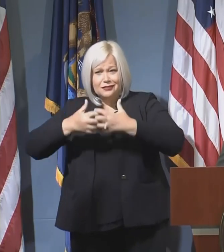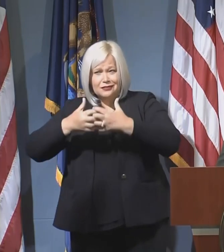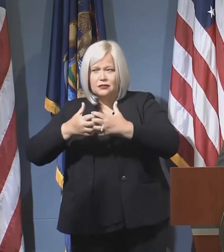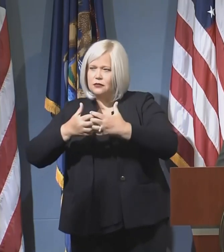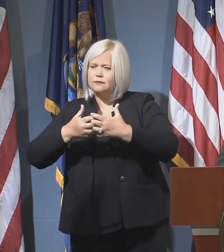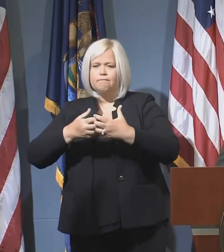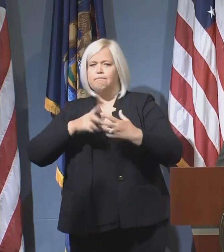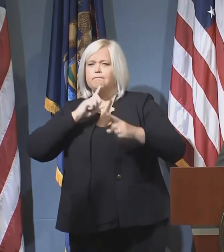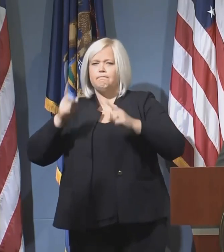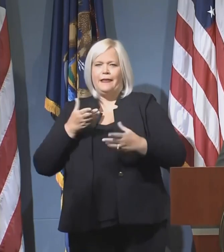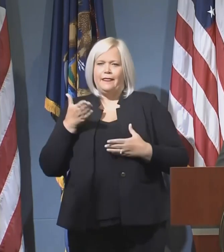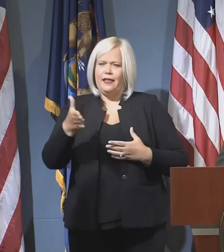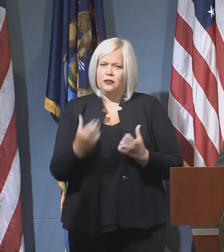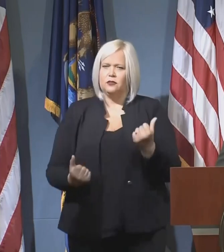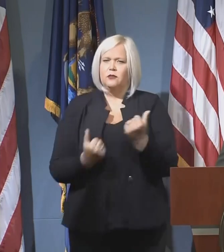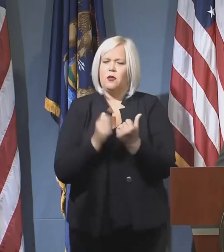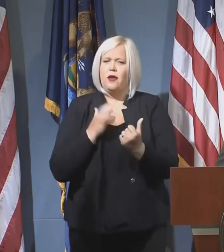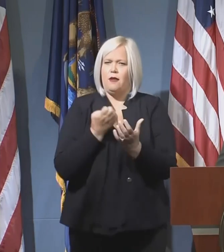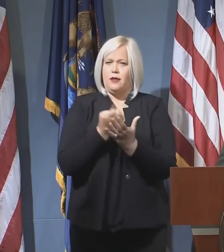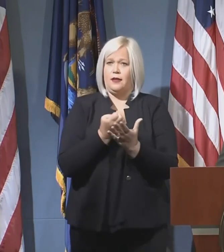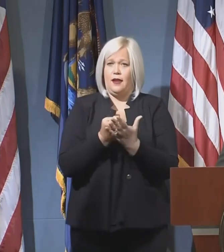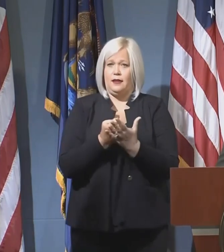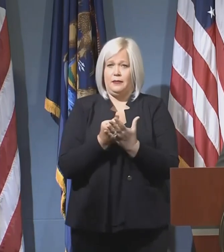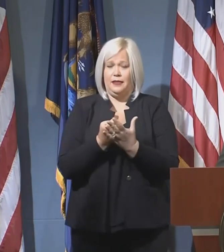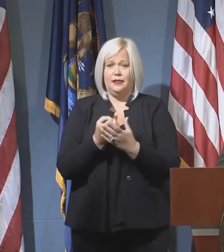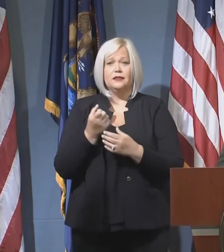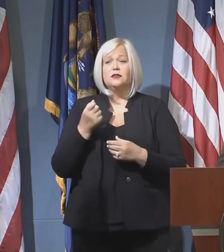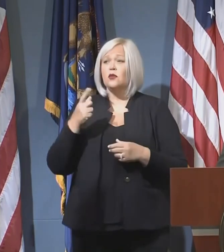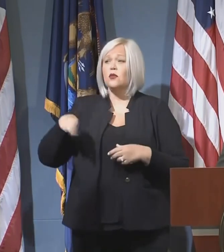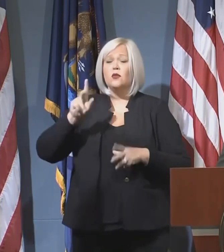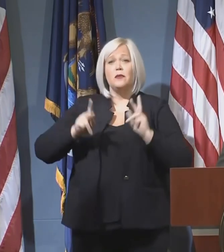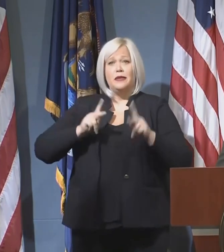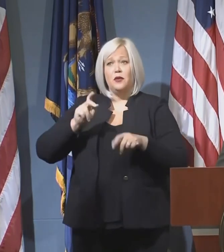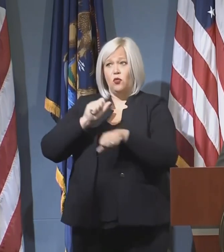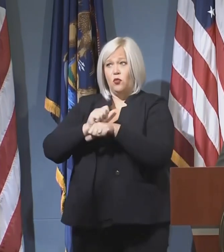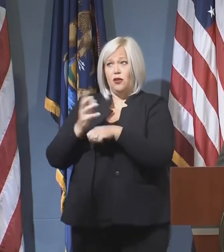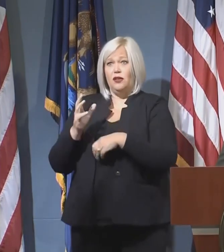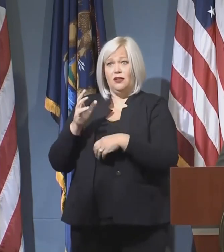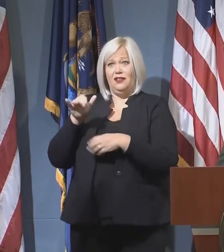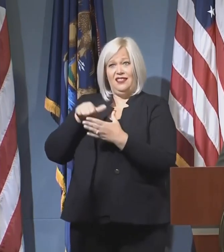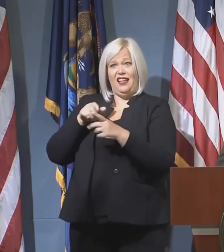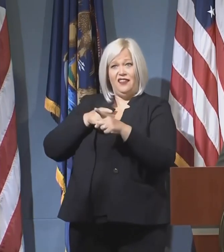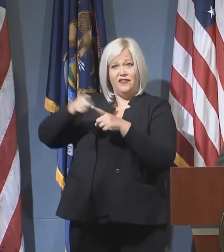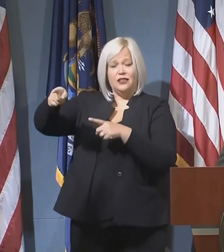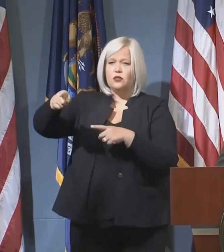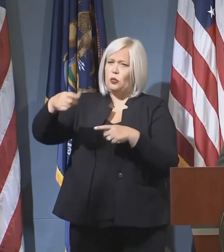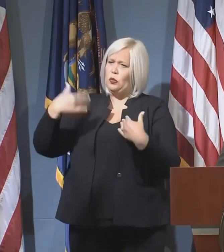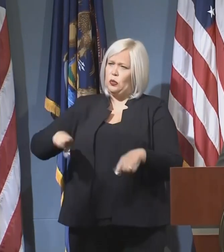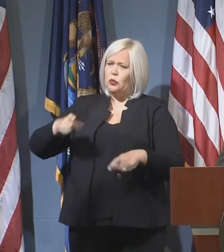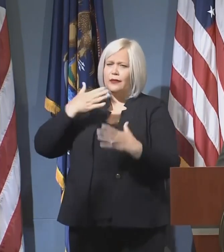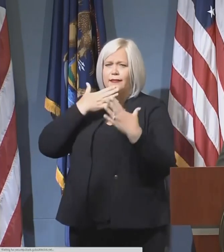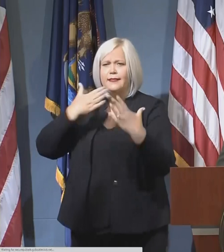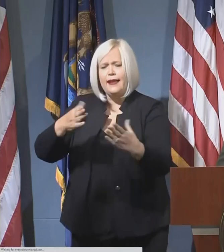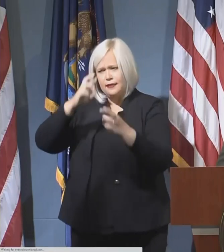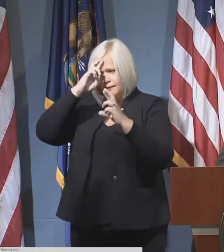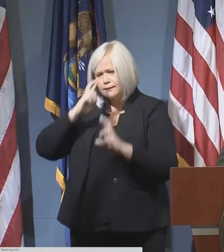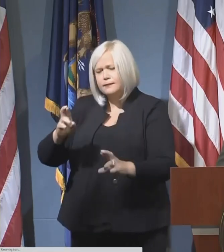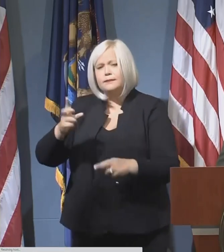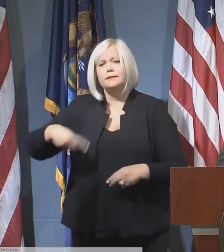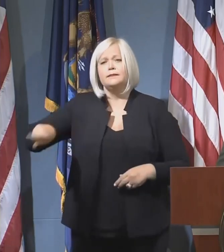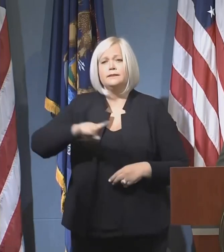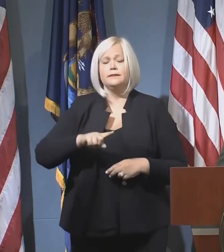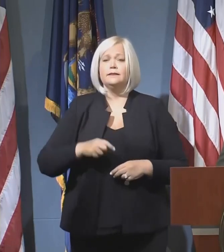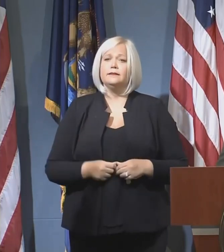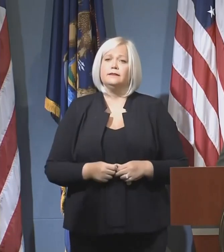action. And for this, the 600,000 Michiganders that are working in the industry deserve our praise and our thanks. Governor,